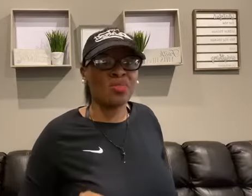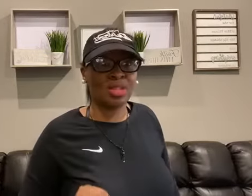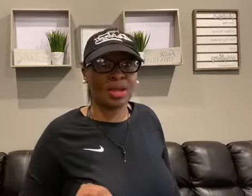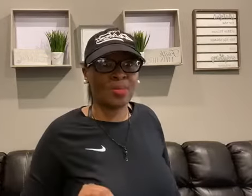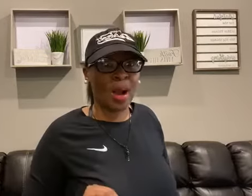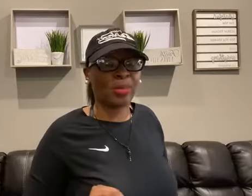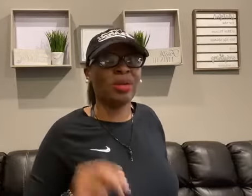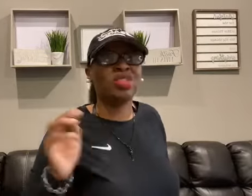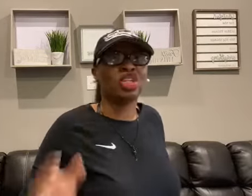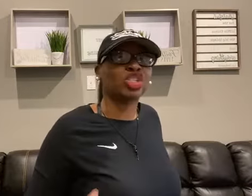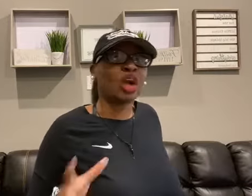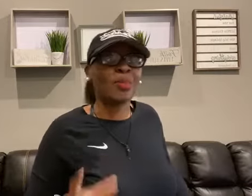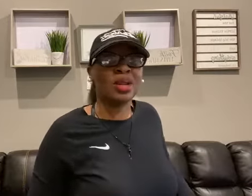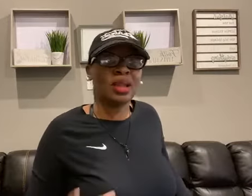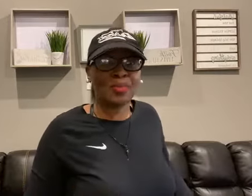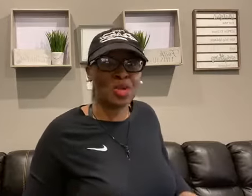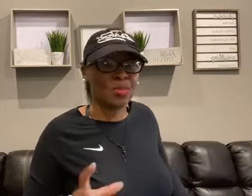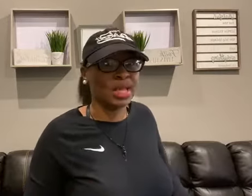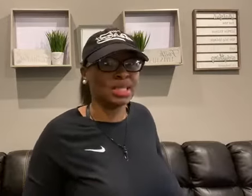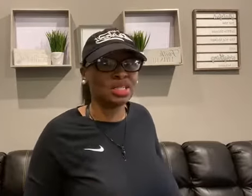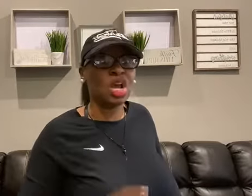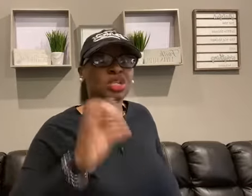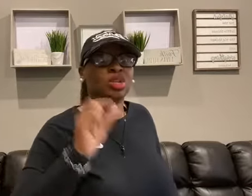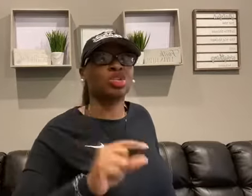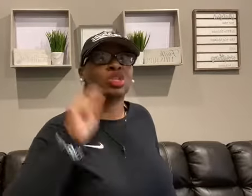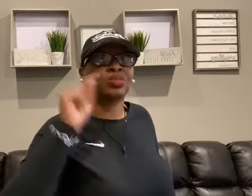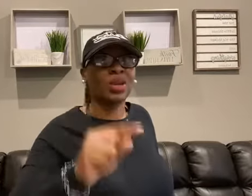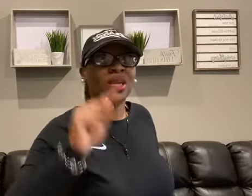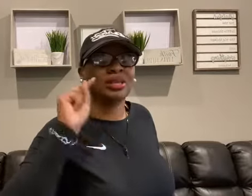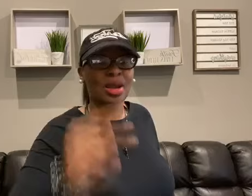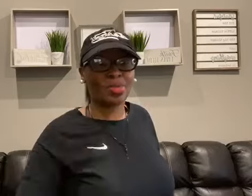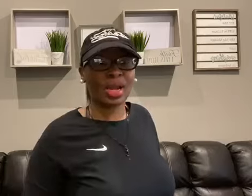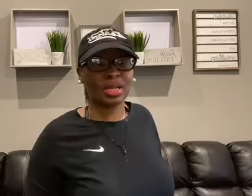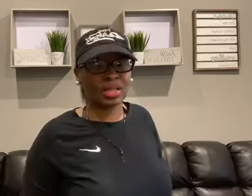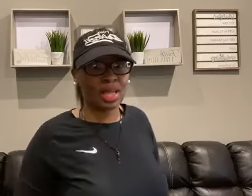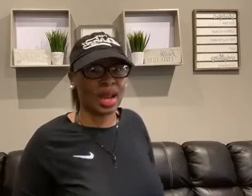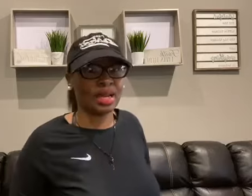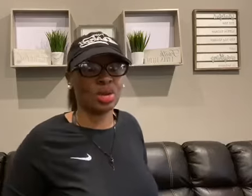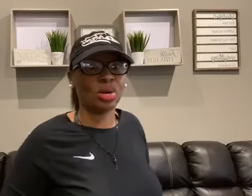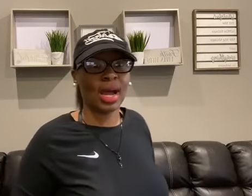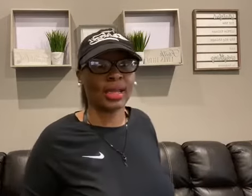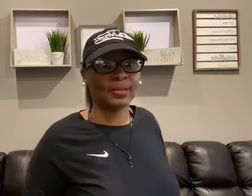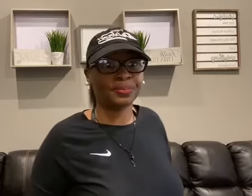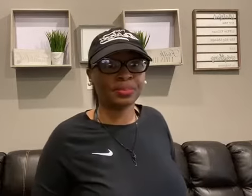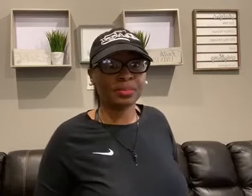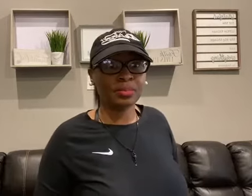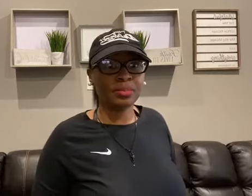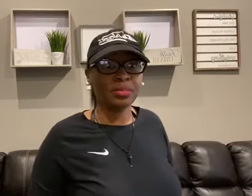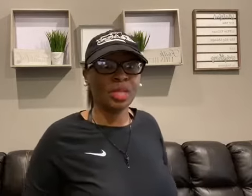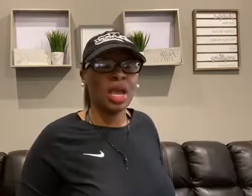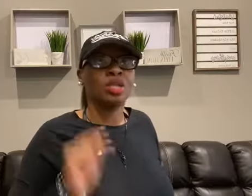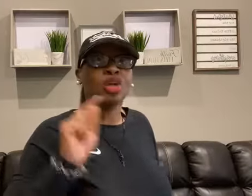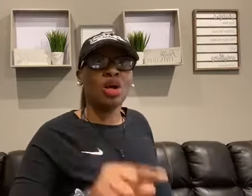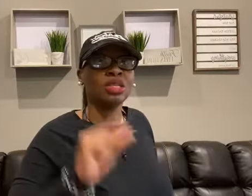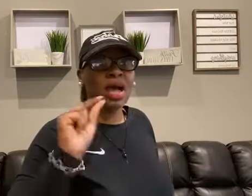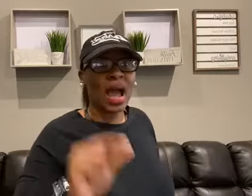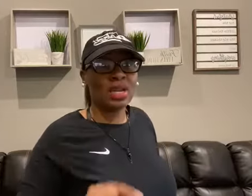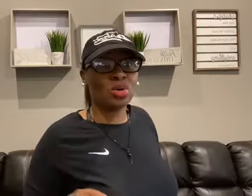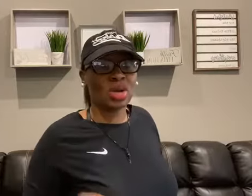solving their problem? And then sharpening up your message so that you're speaking directly to that ideal client. Talk to the ideal